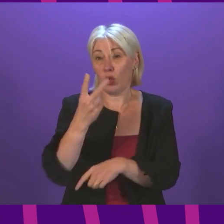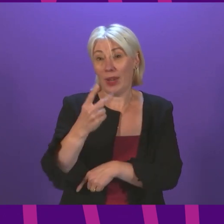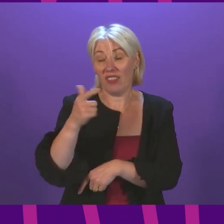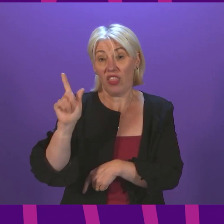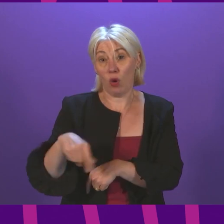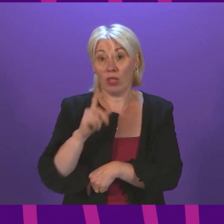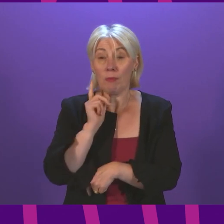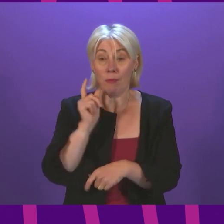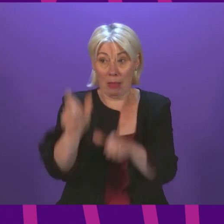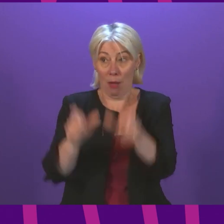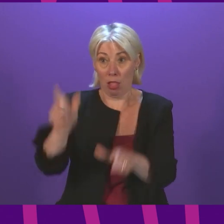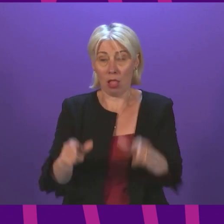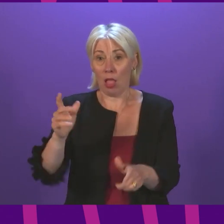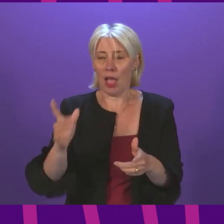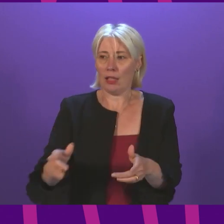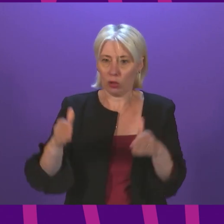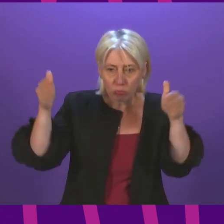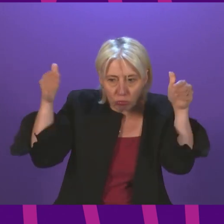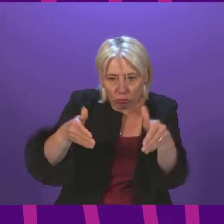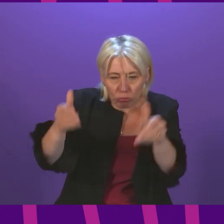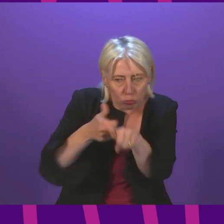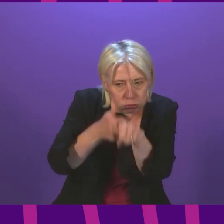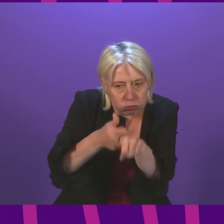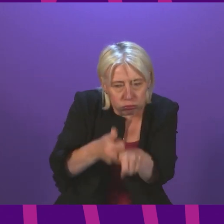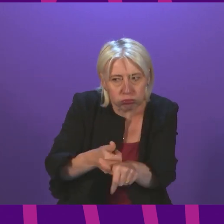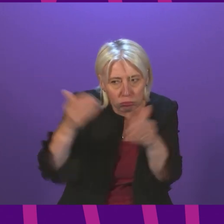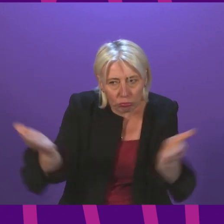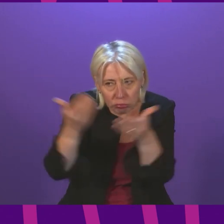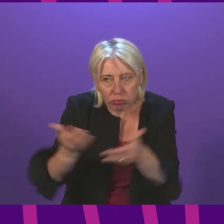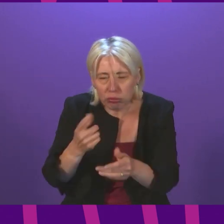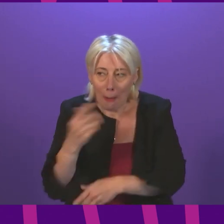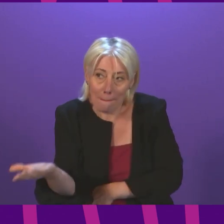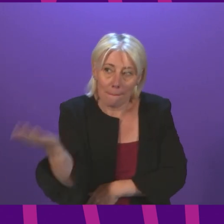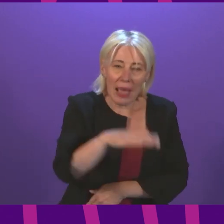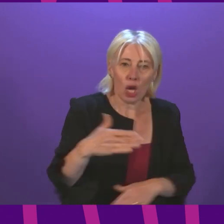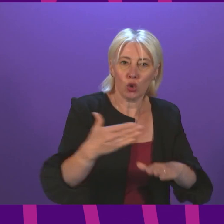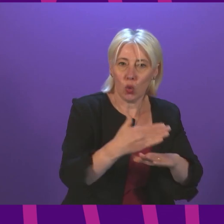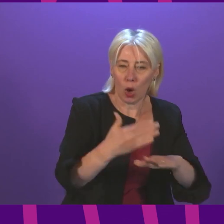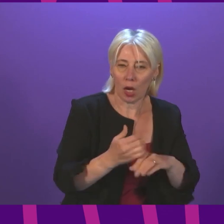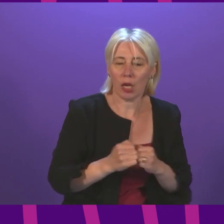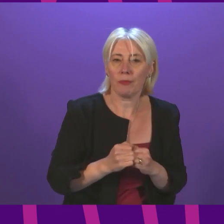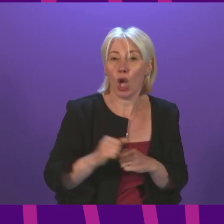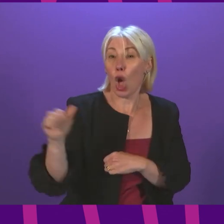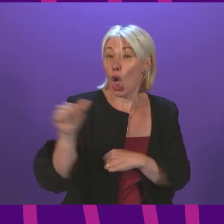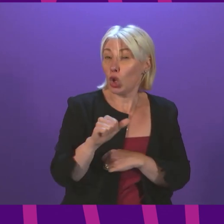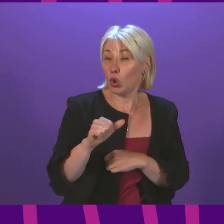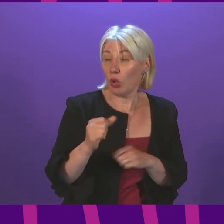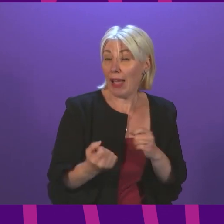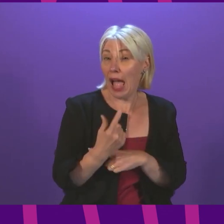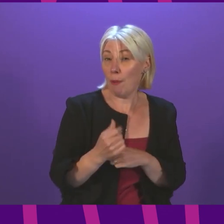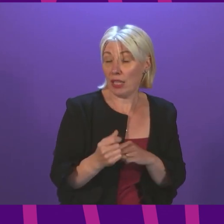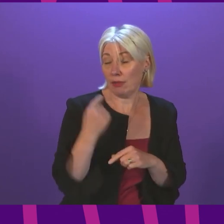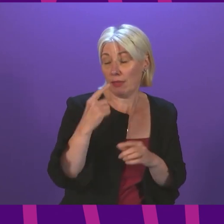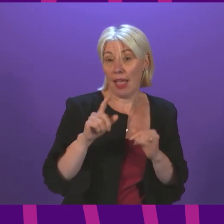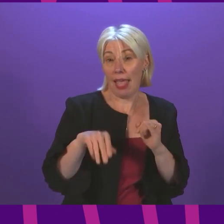give job seekers the personalised and intensive support that they need to move back into work. This was planned to be done by the end of the financial year,